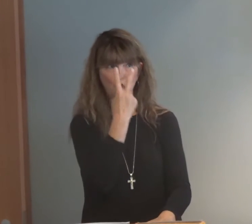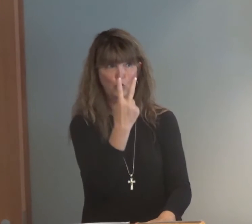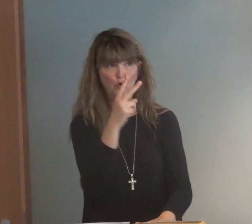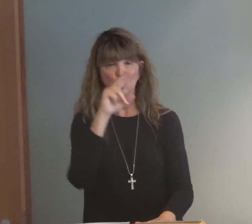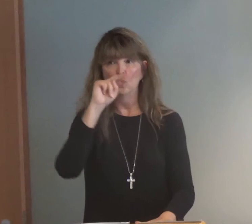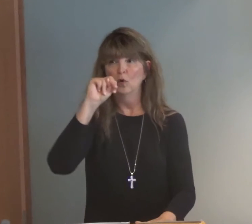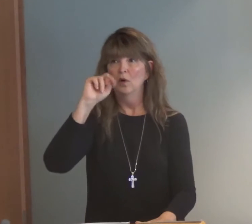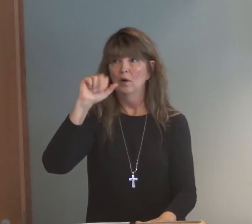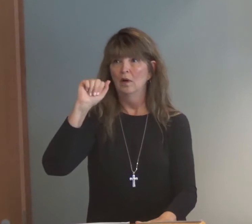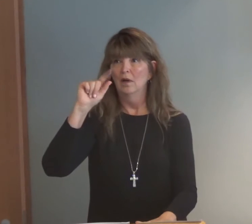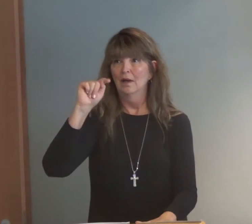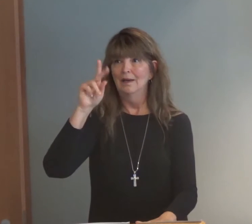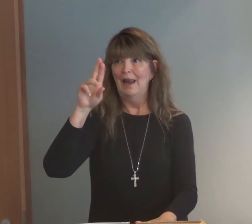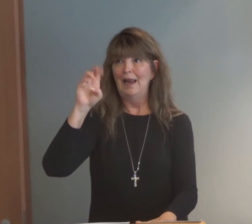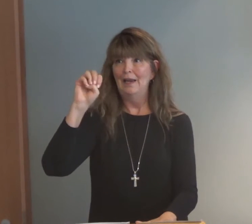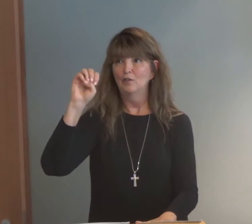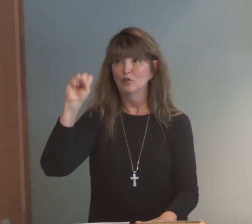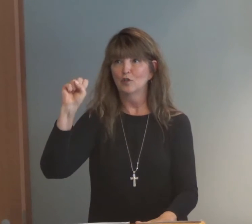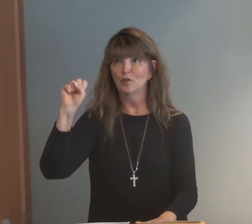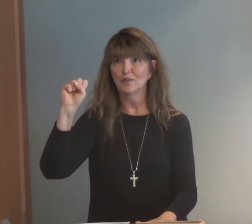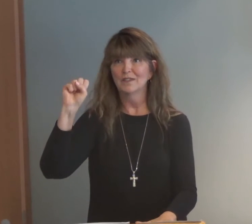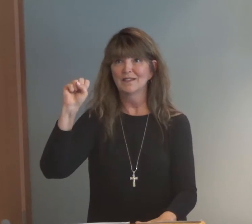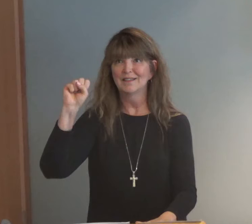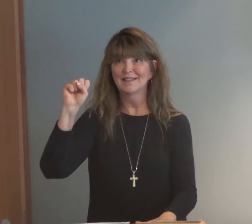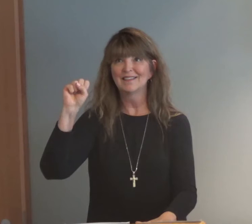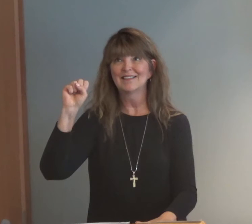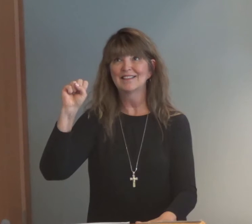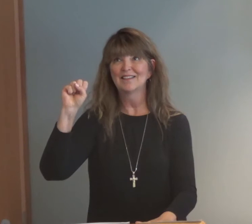It's called the conflict of two natures.